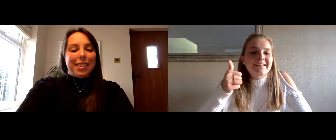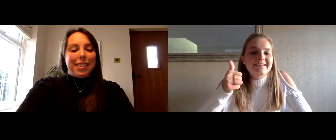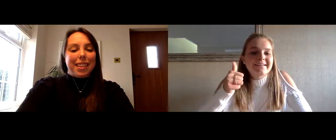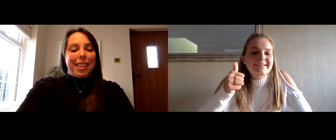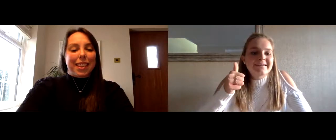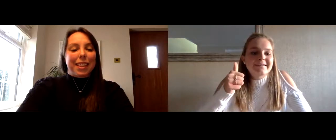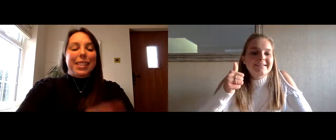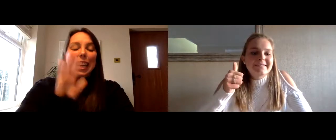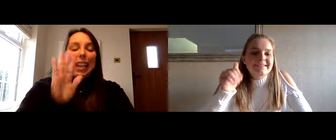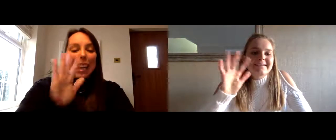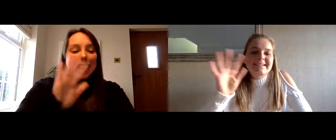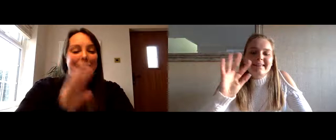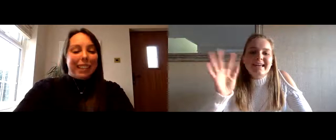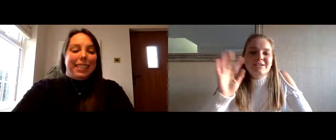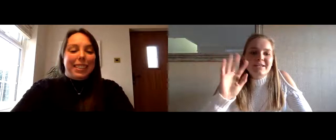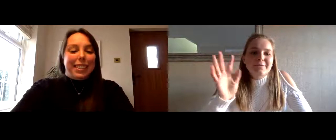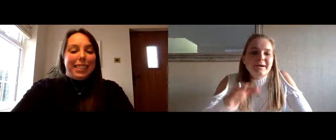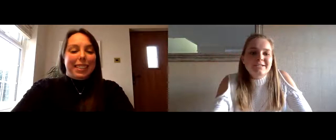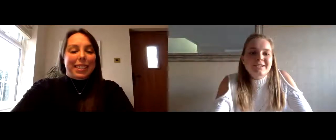bear see you later thank you so much thank much